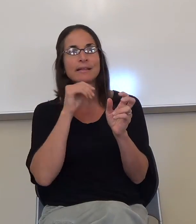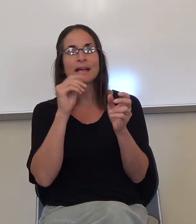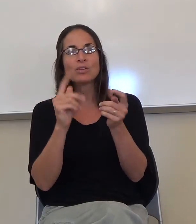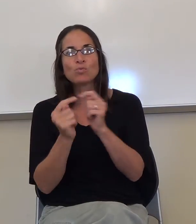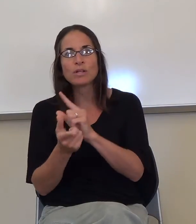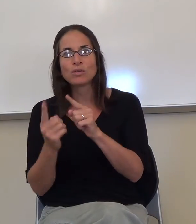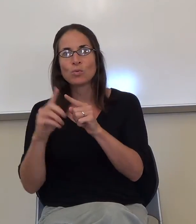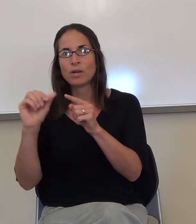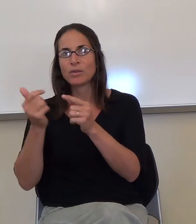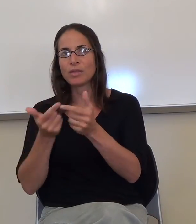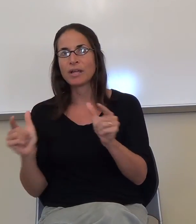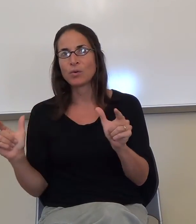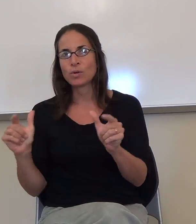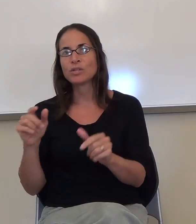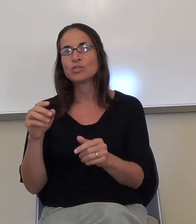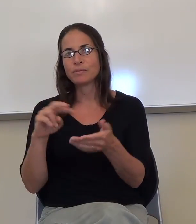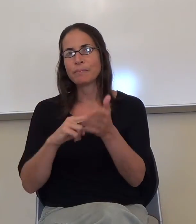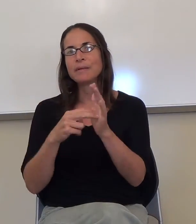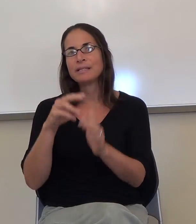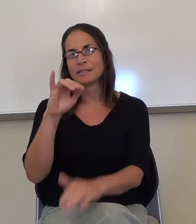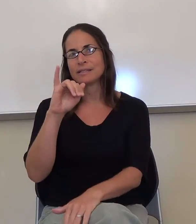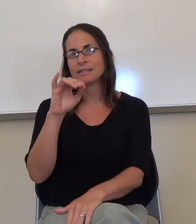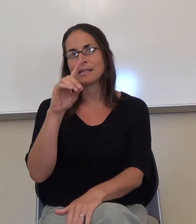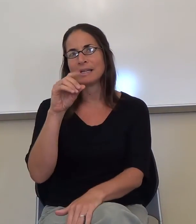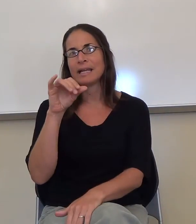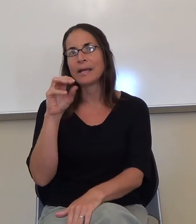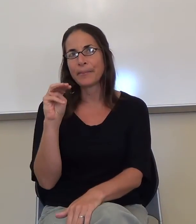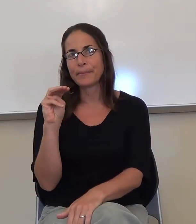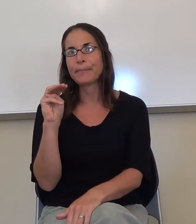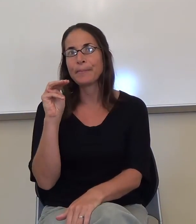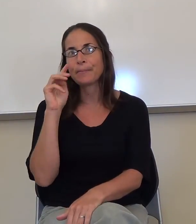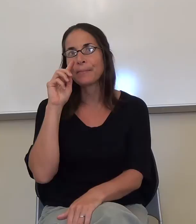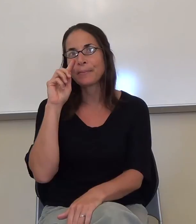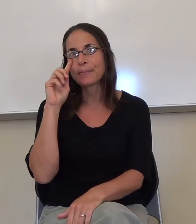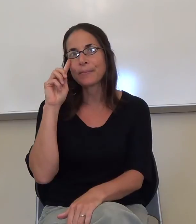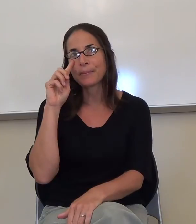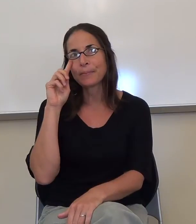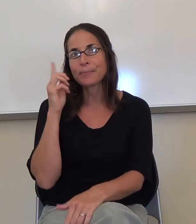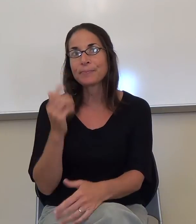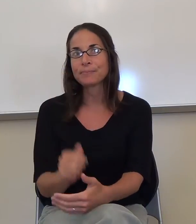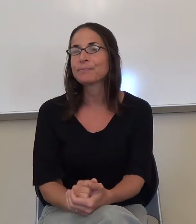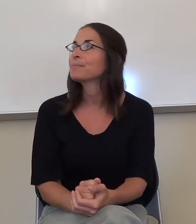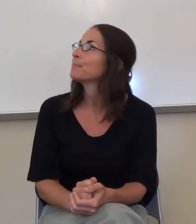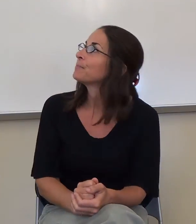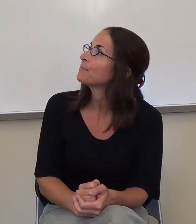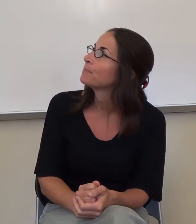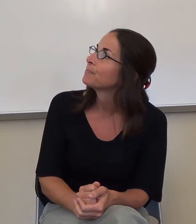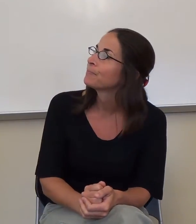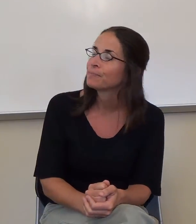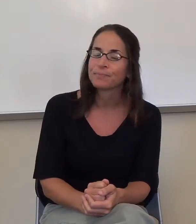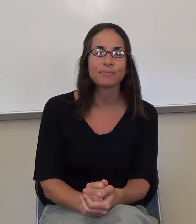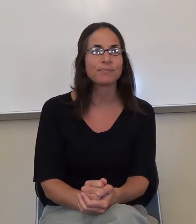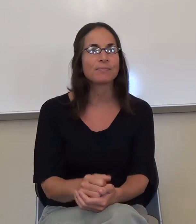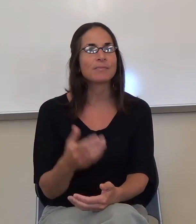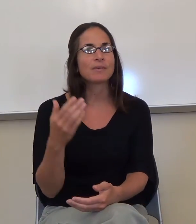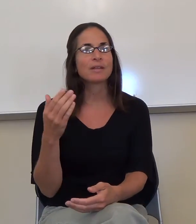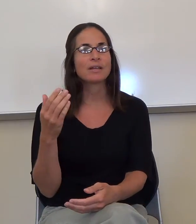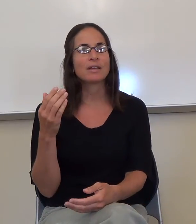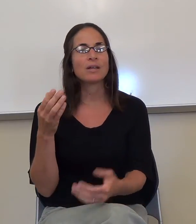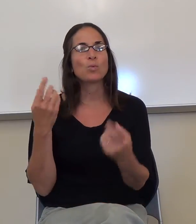language. It was interesting because last hour, I was trying to say